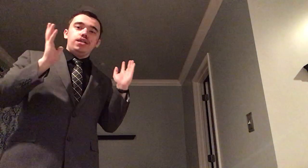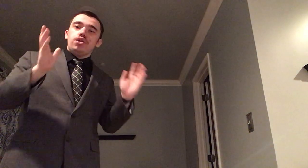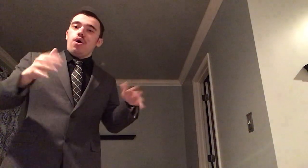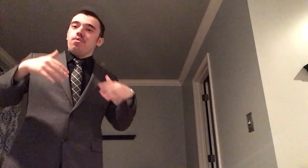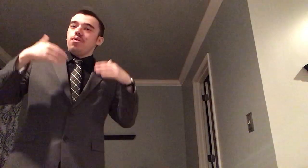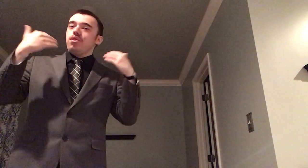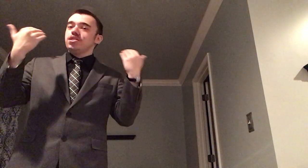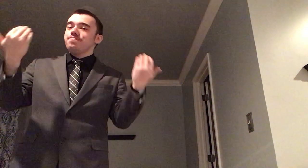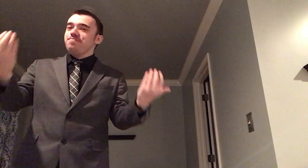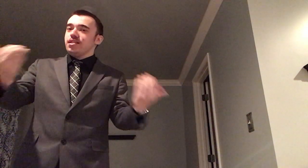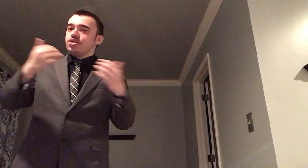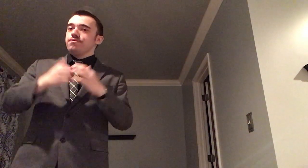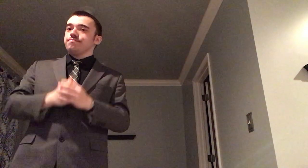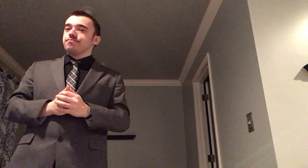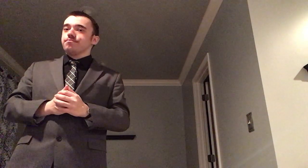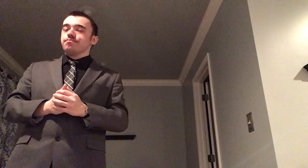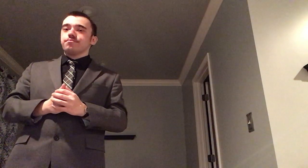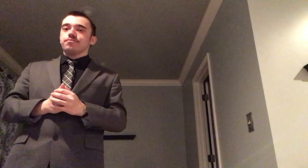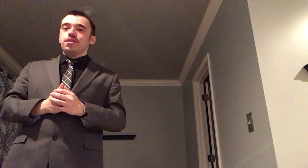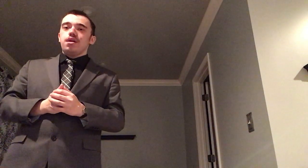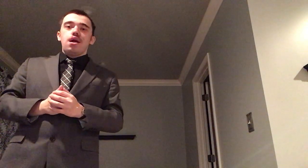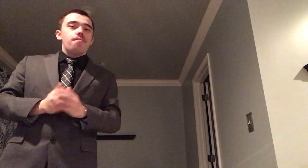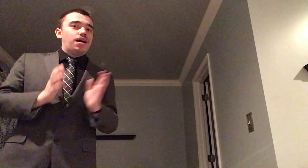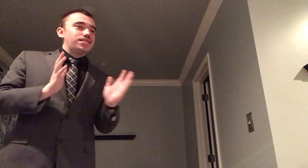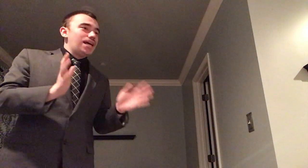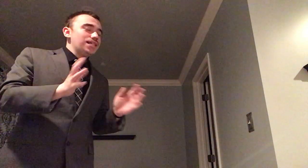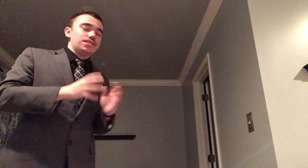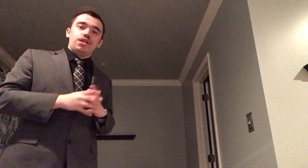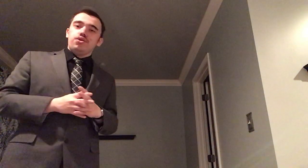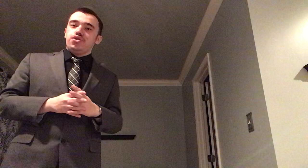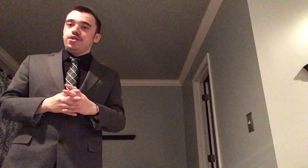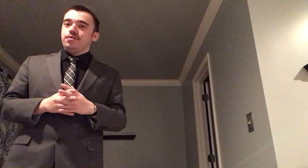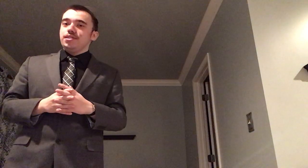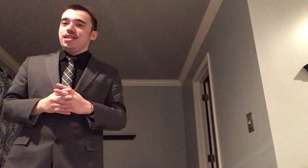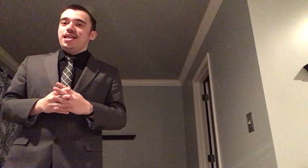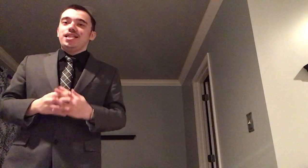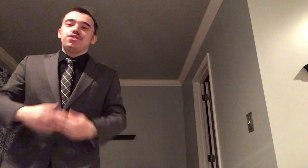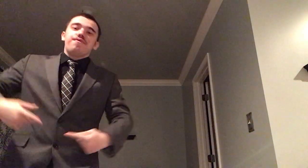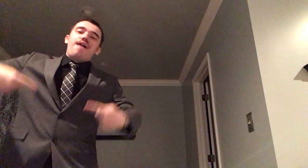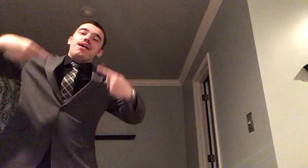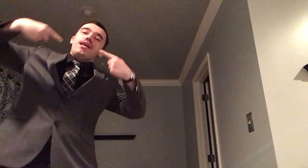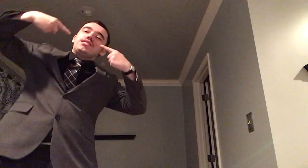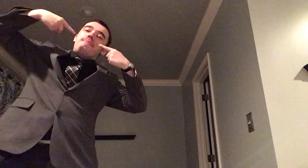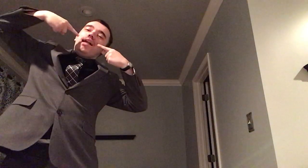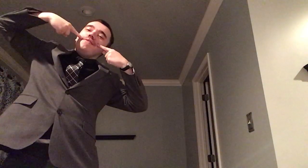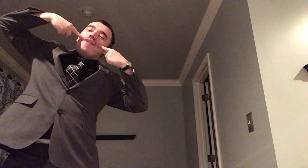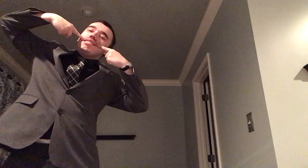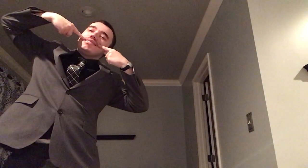know the speech my second solution is to find that smiling face